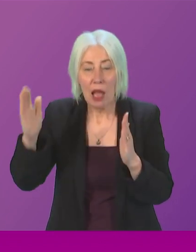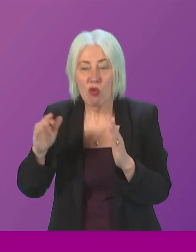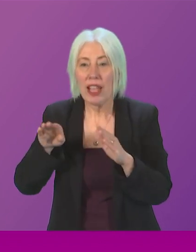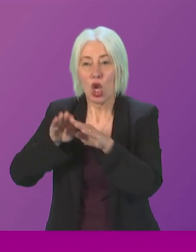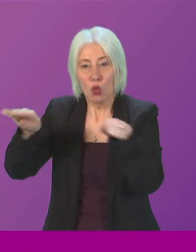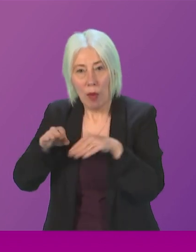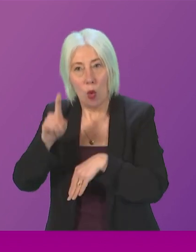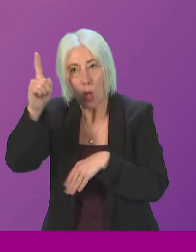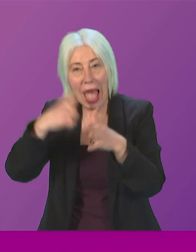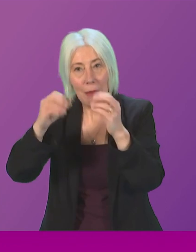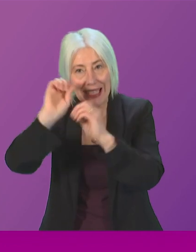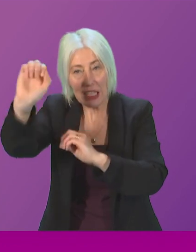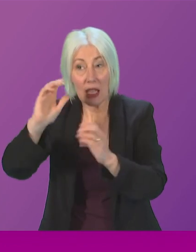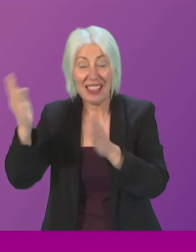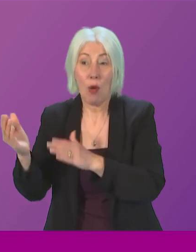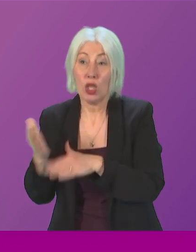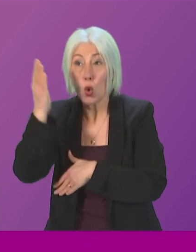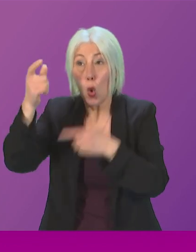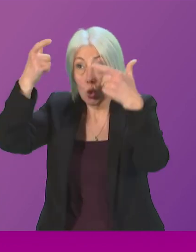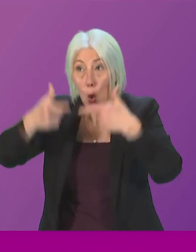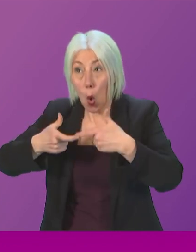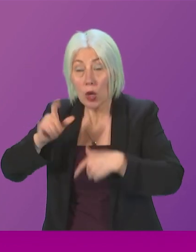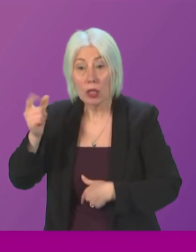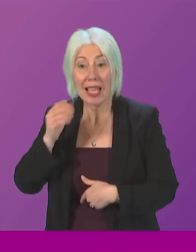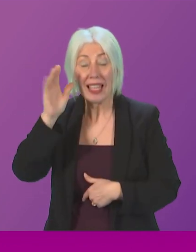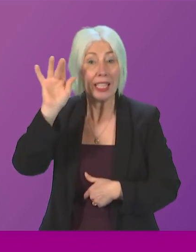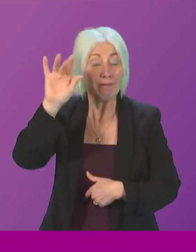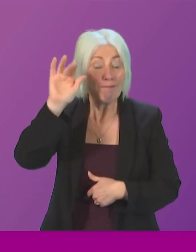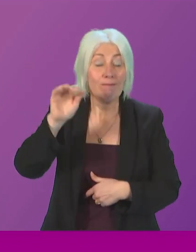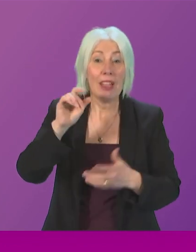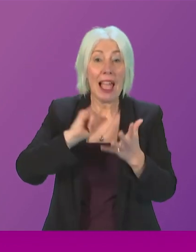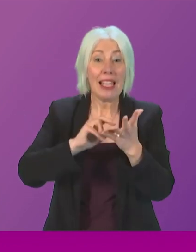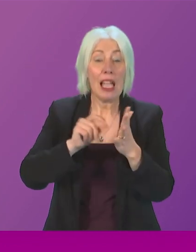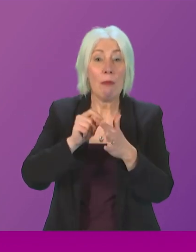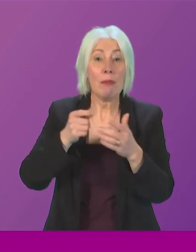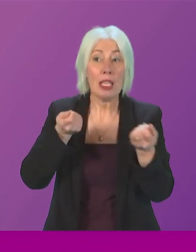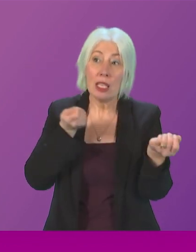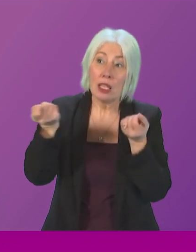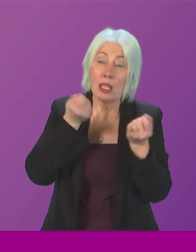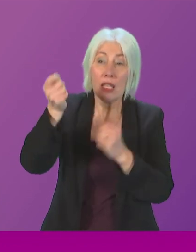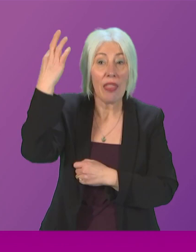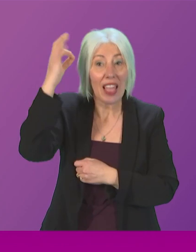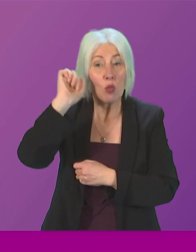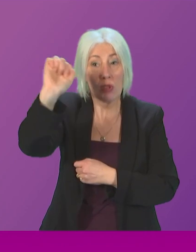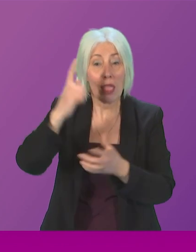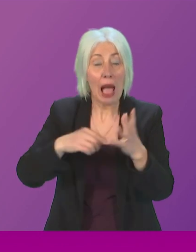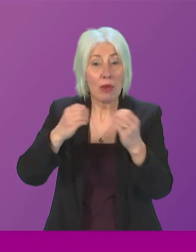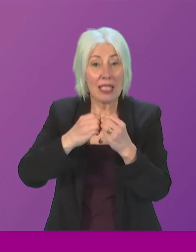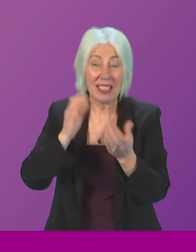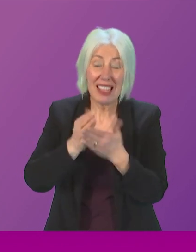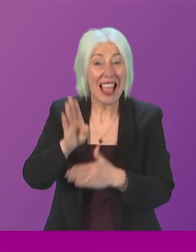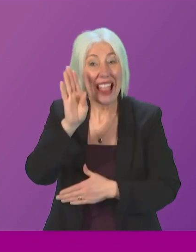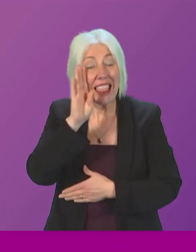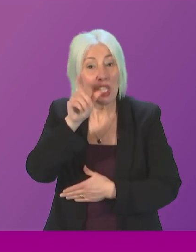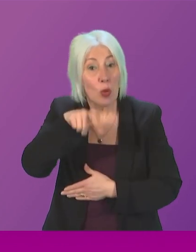to the courts will the first minister contact the SNP administration at Aberdeen City Council and tell them to get a grip listen to the people